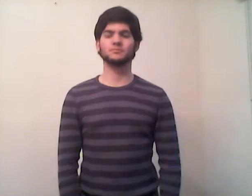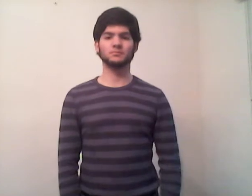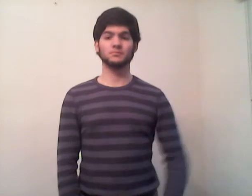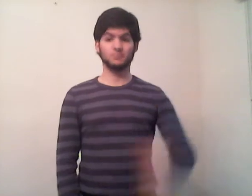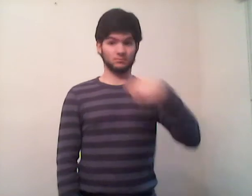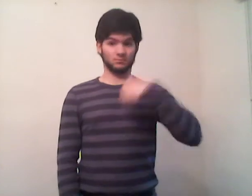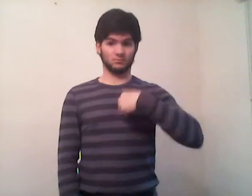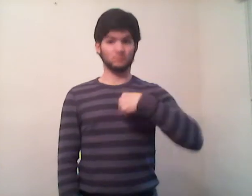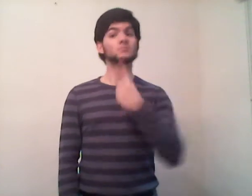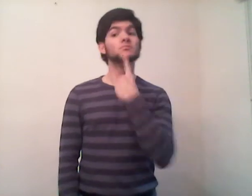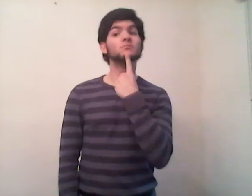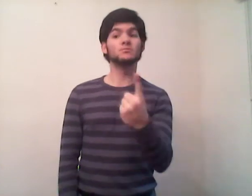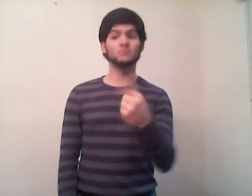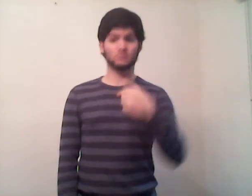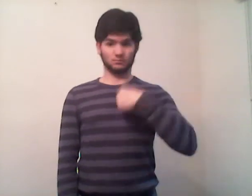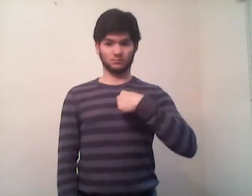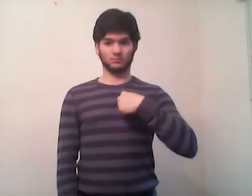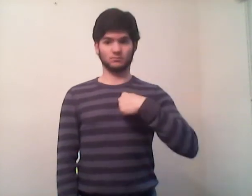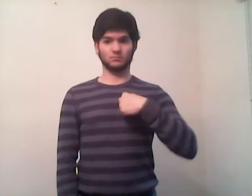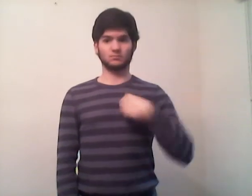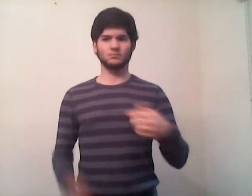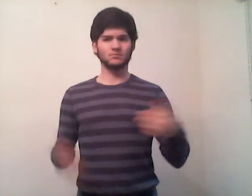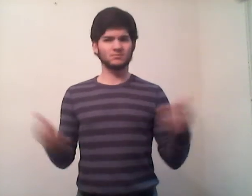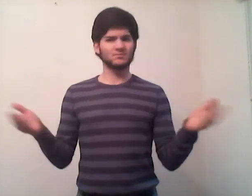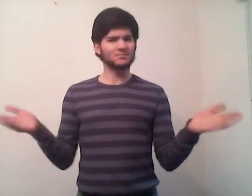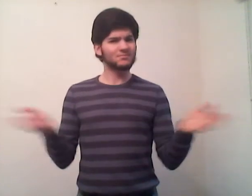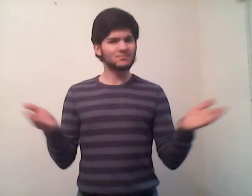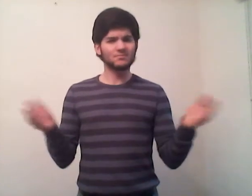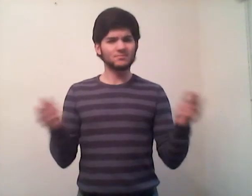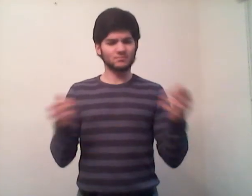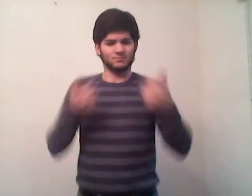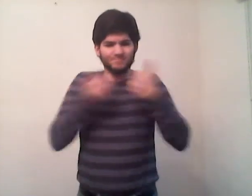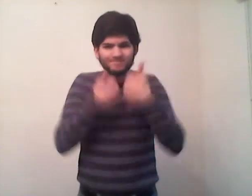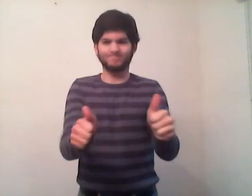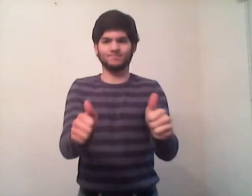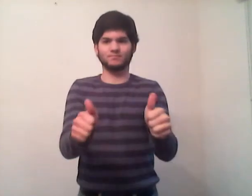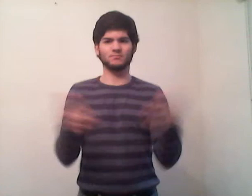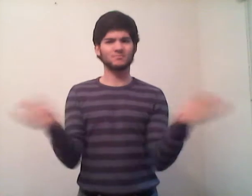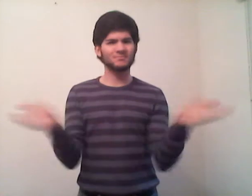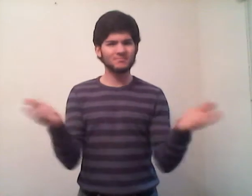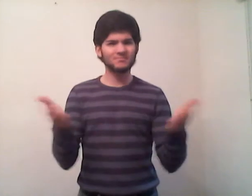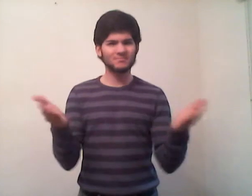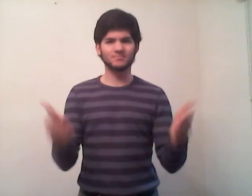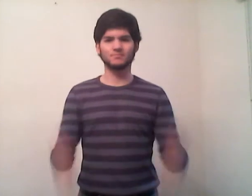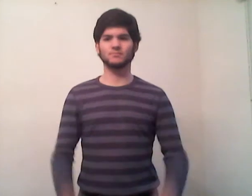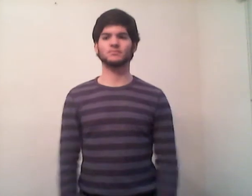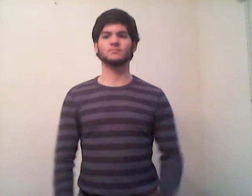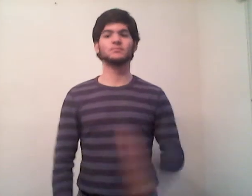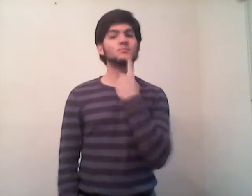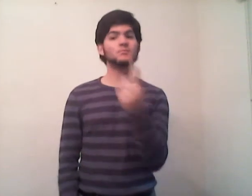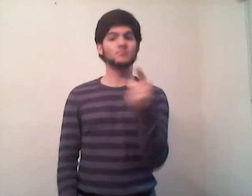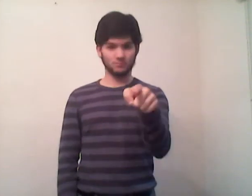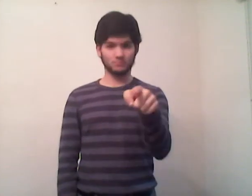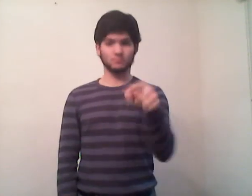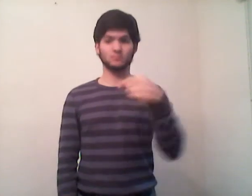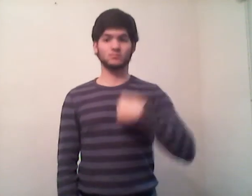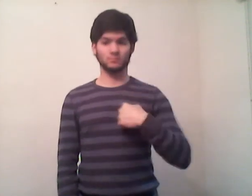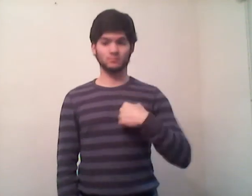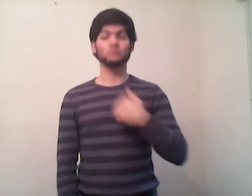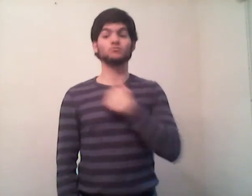At least I can say that I'm trying to tell you I'm